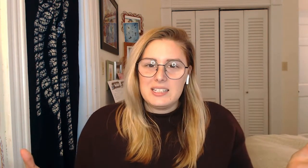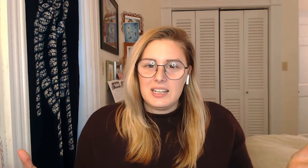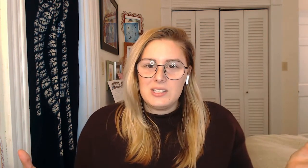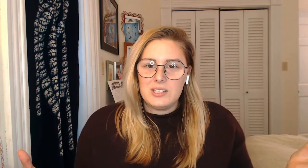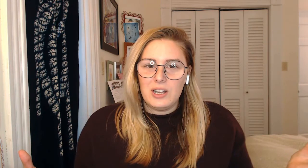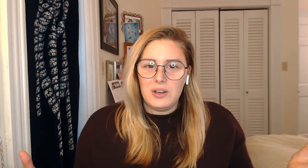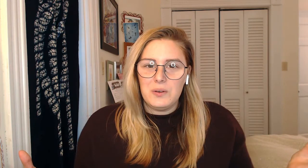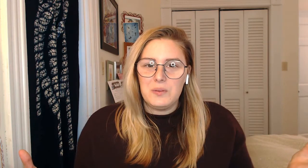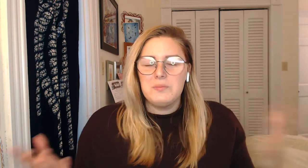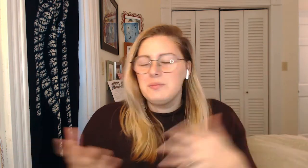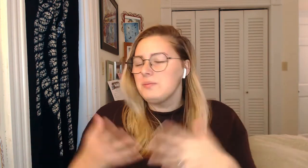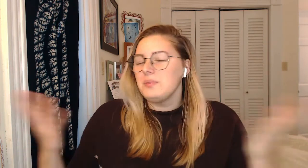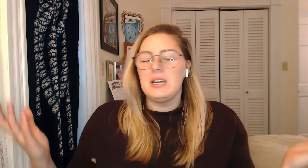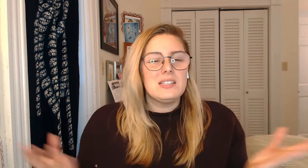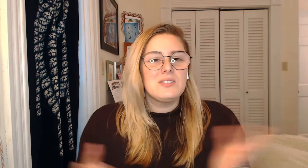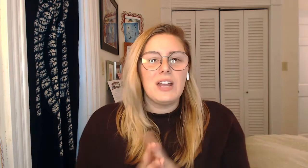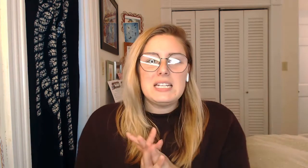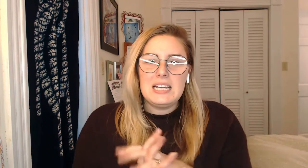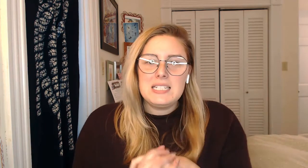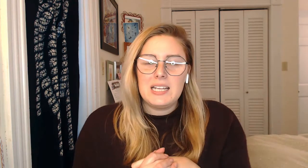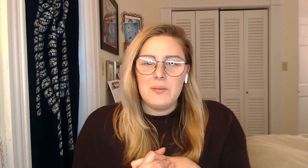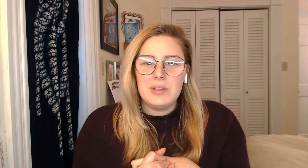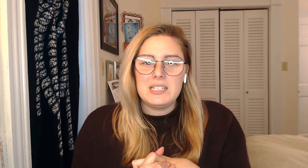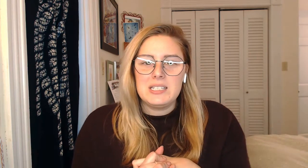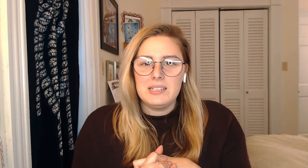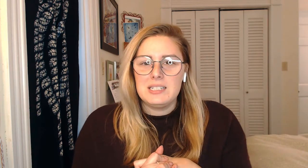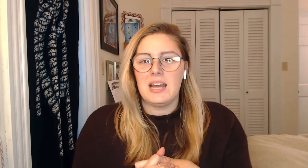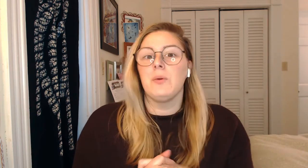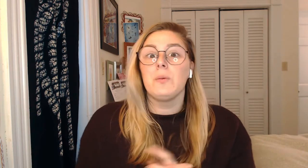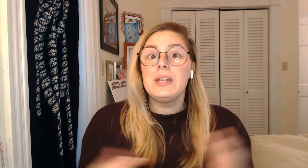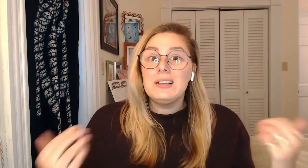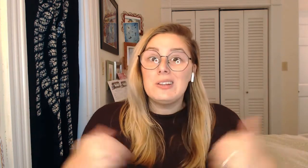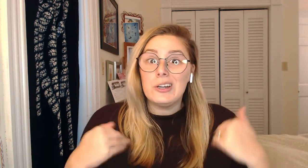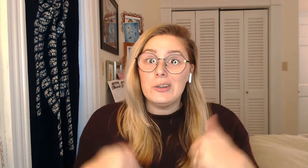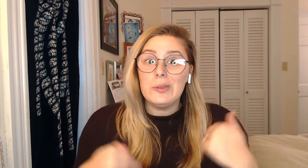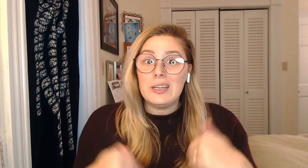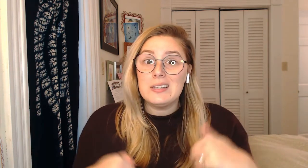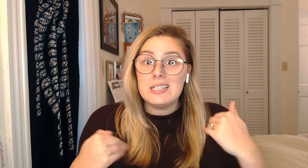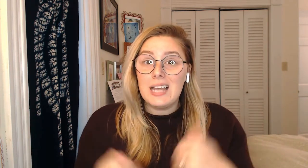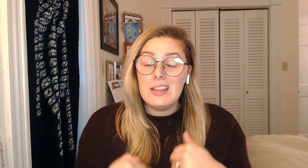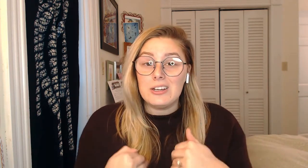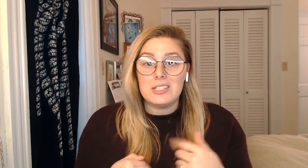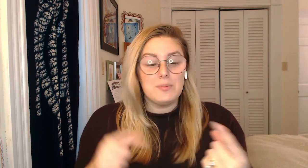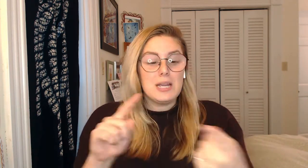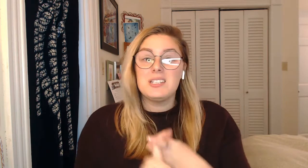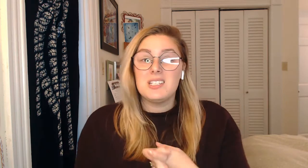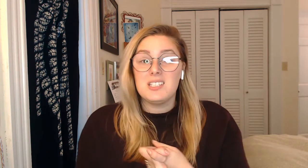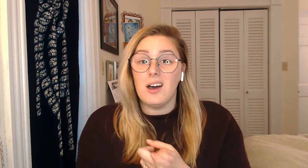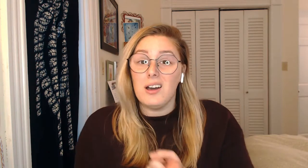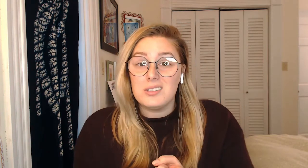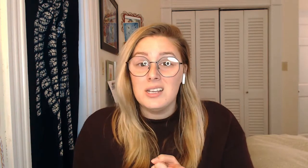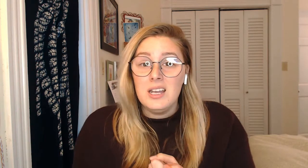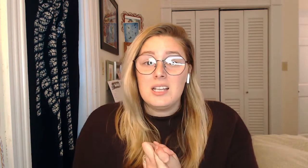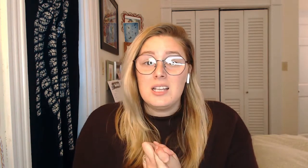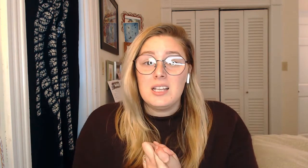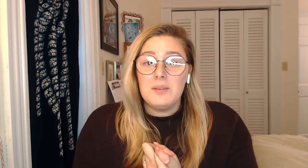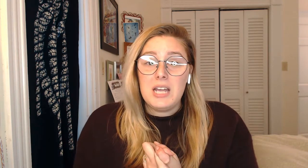And so it's fantastic coming to singing time. We learn new things together. Sometimes it's songs. Sometimes